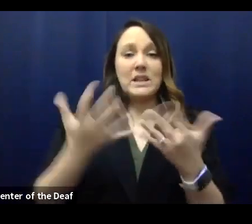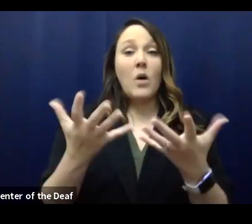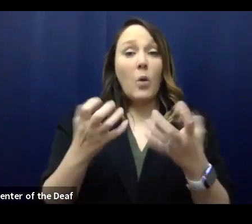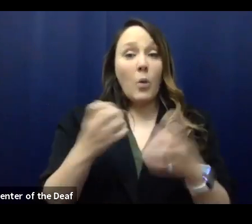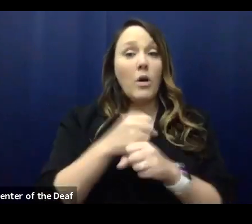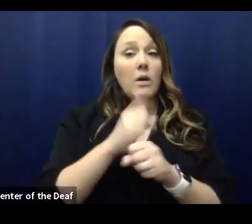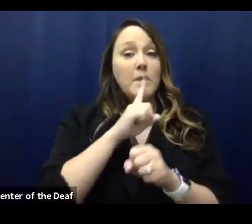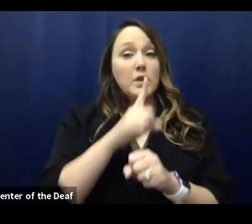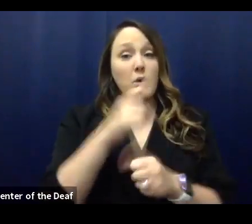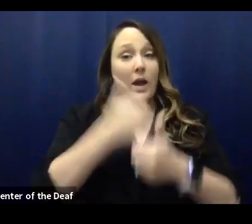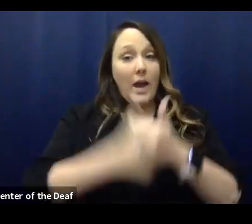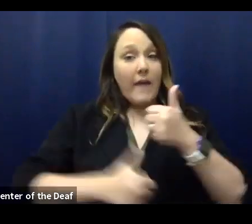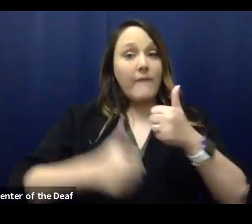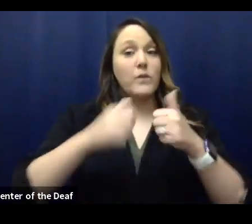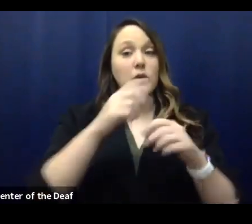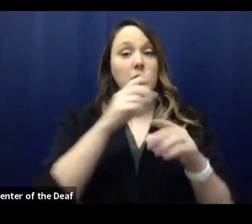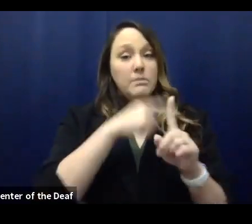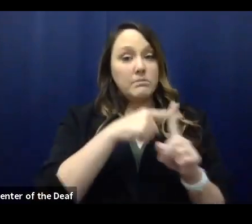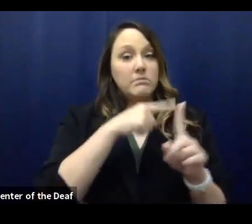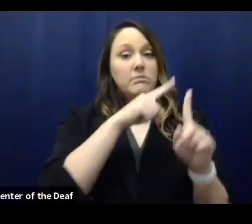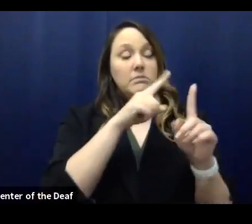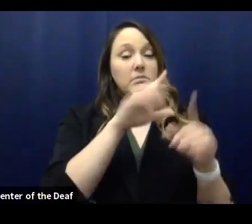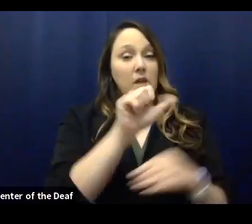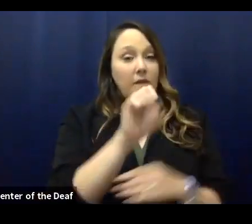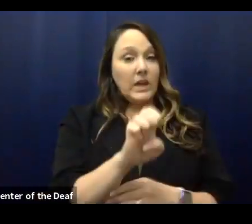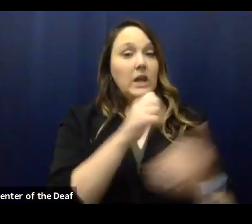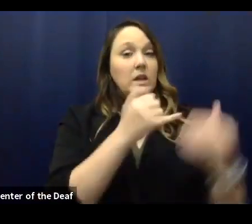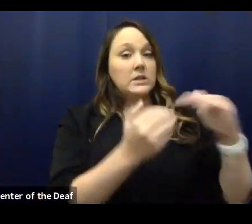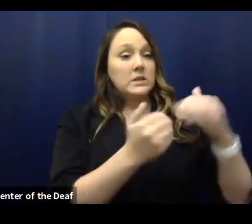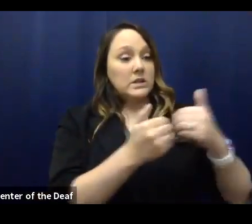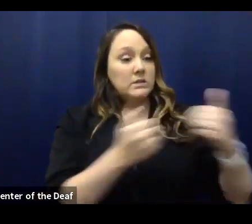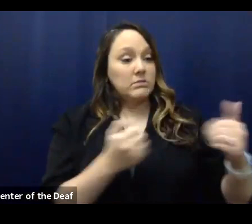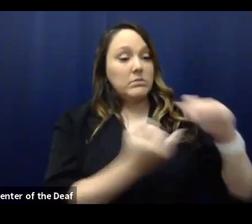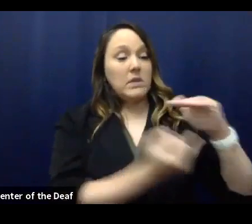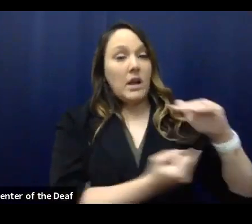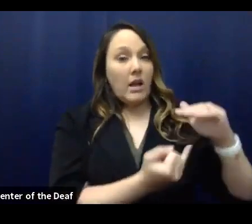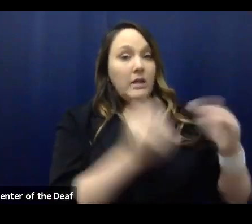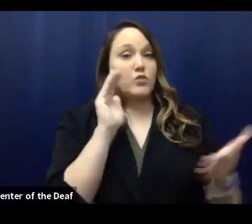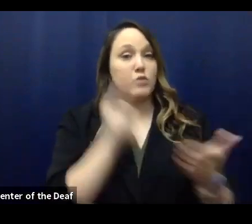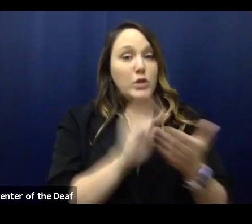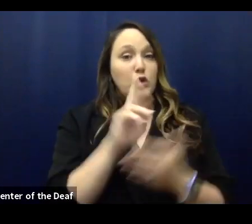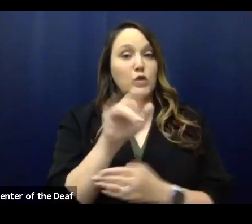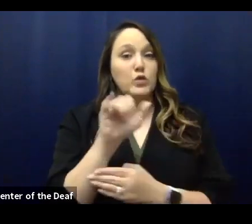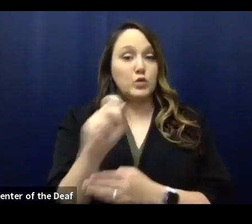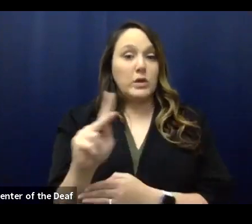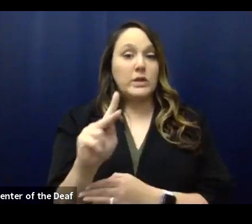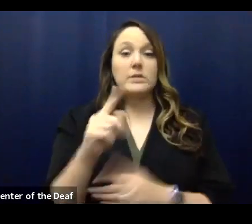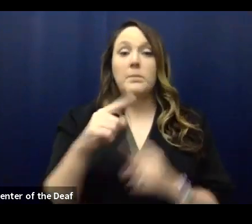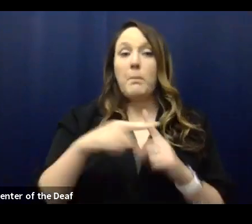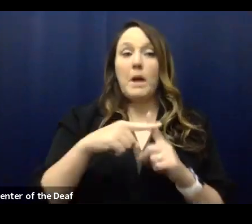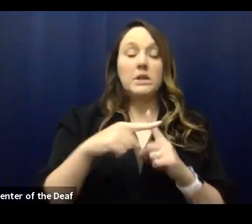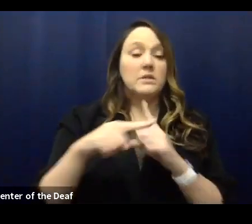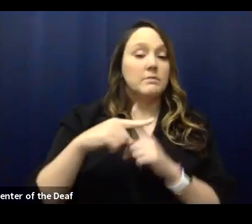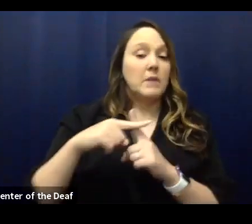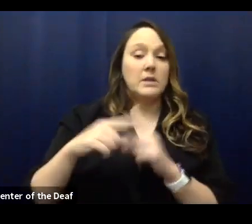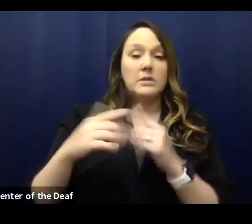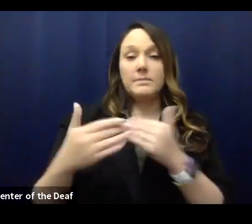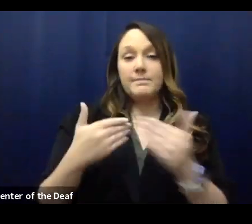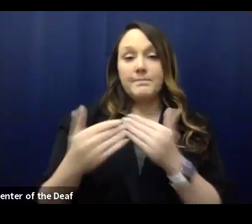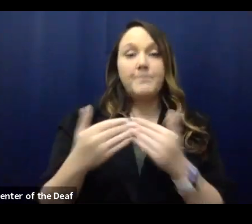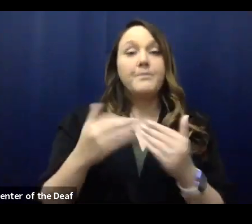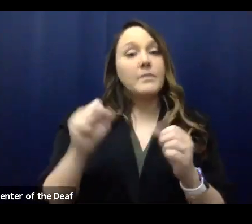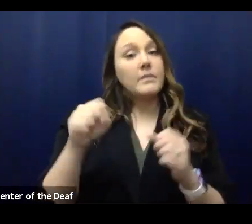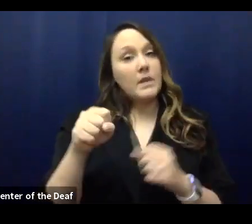every positive case is isolated and reduce the risk to the community. So a positive is positive. There are certainly false